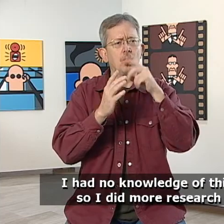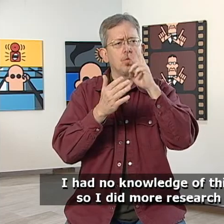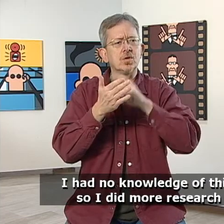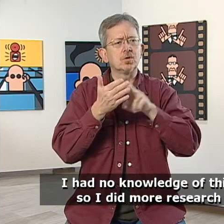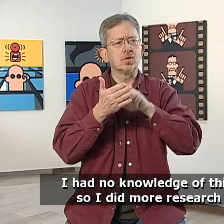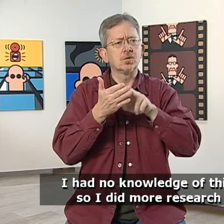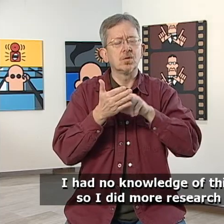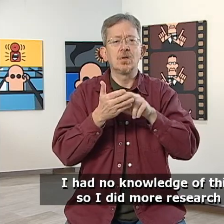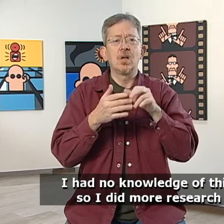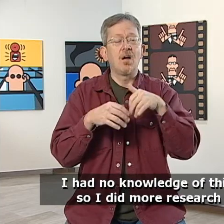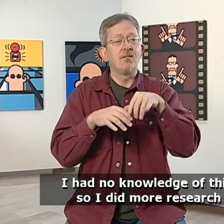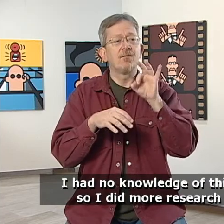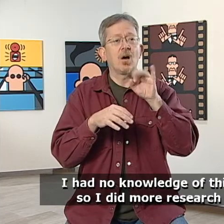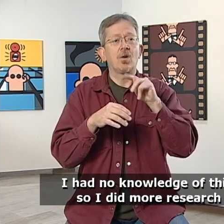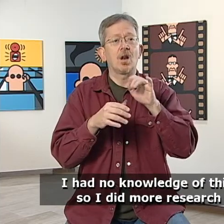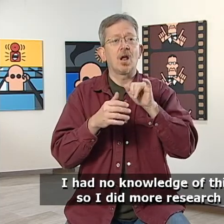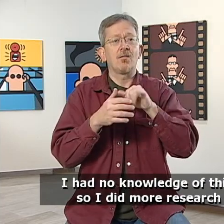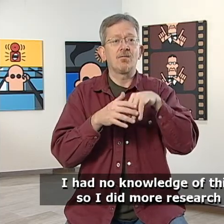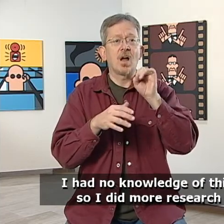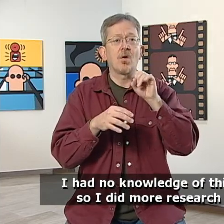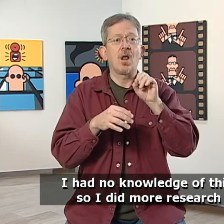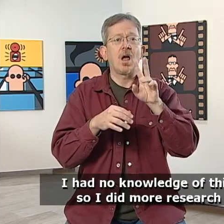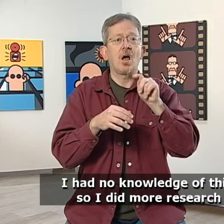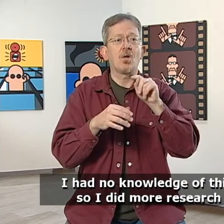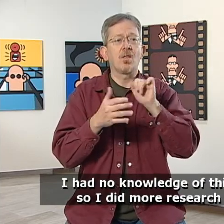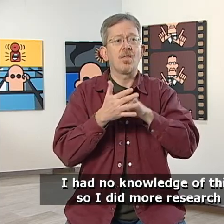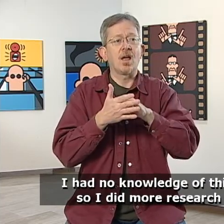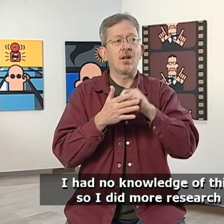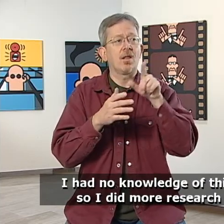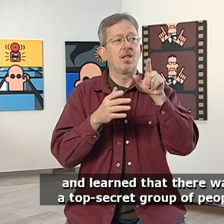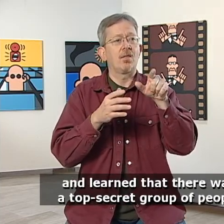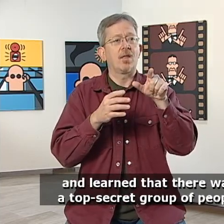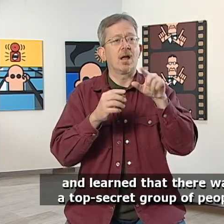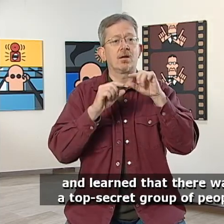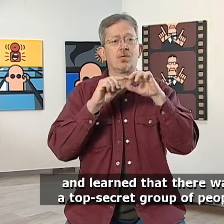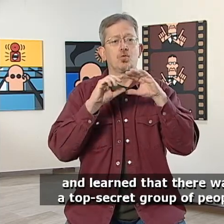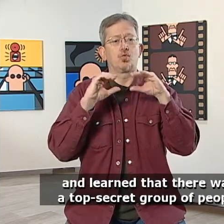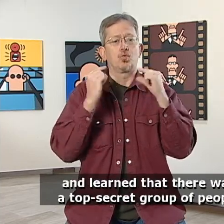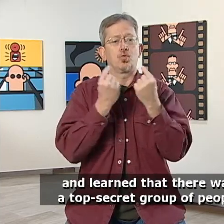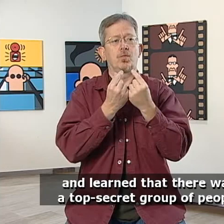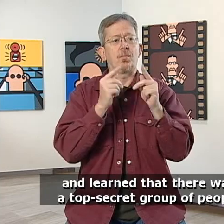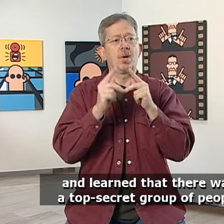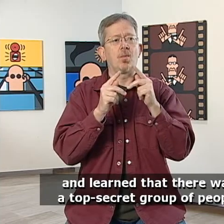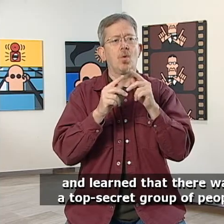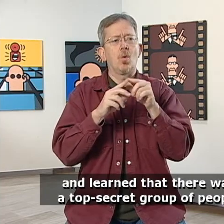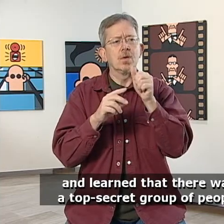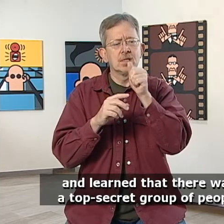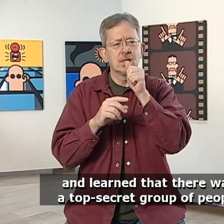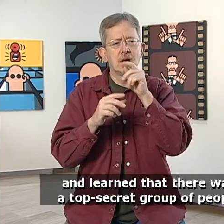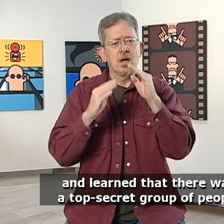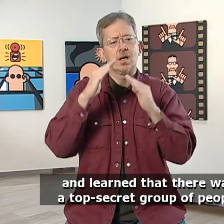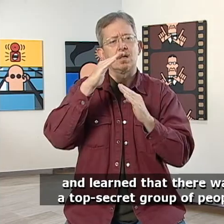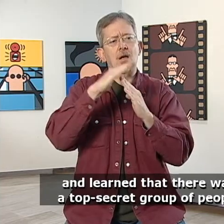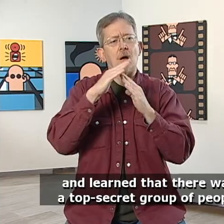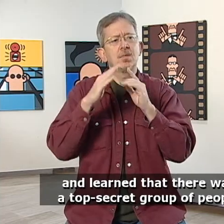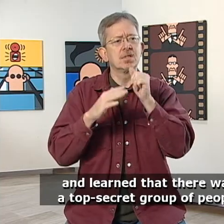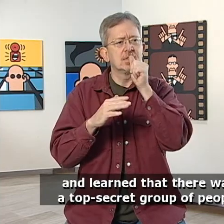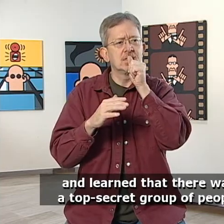I had no knowledge of this, so I did more research and learned that there was a top-secret group of